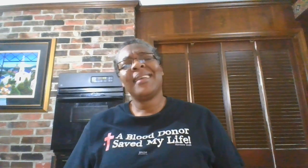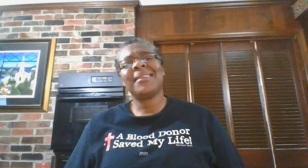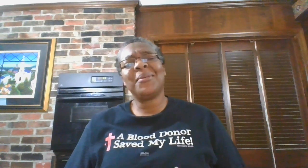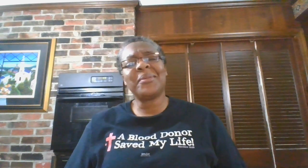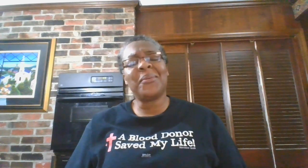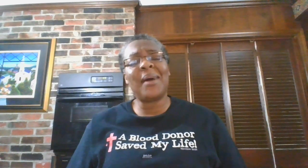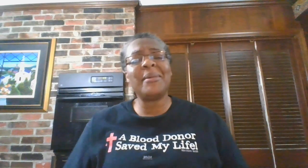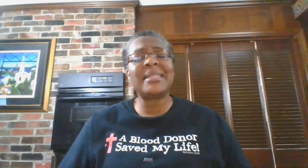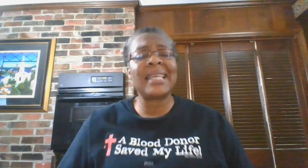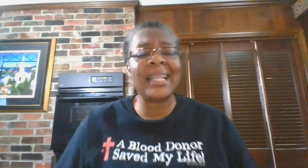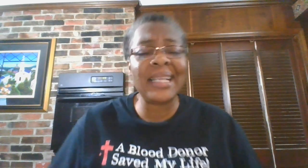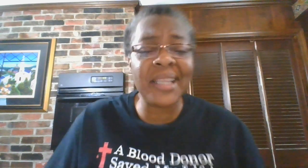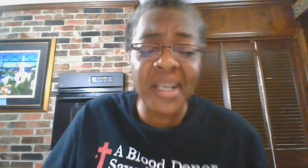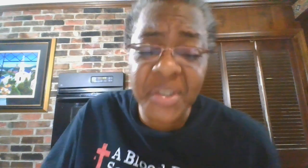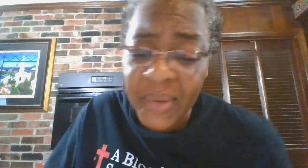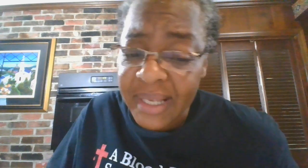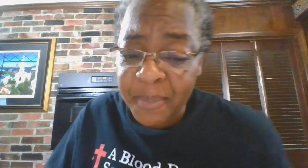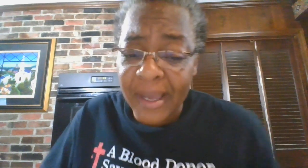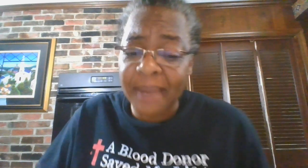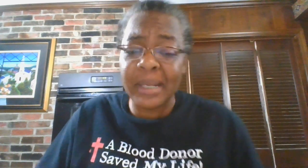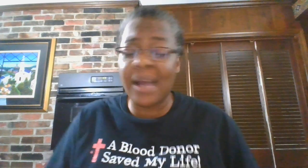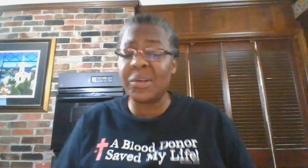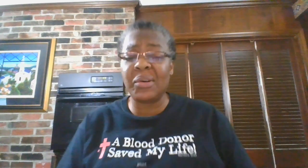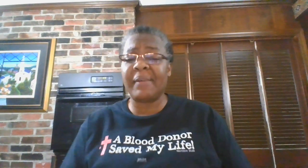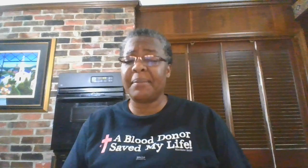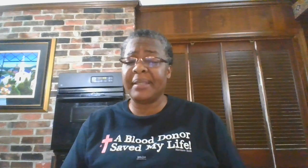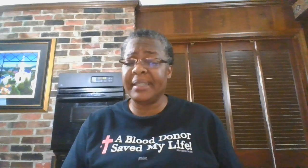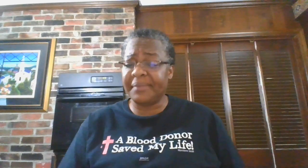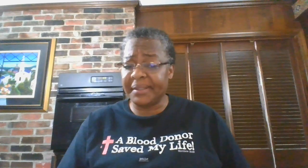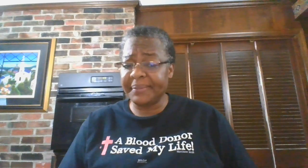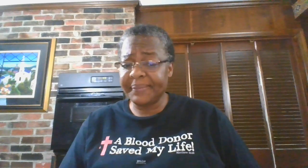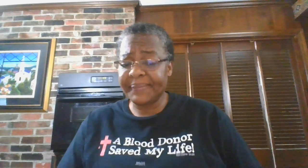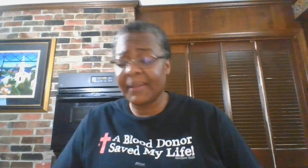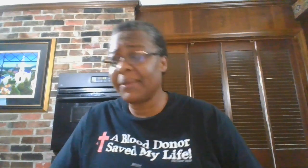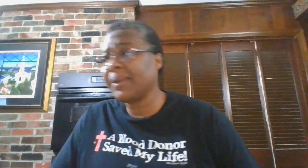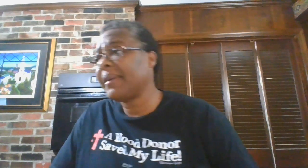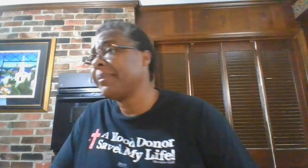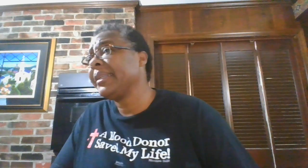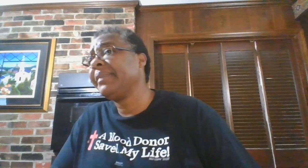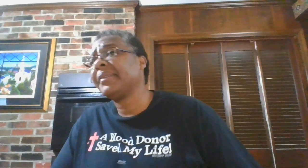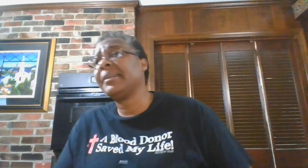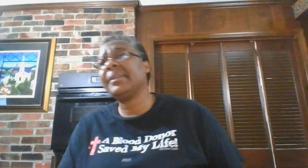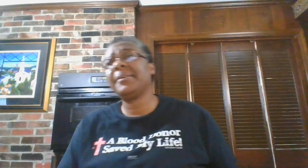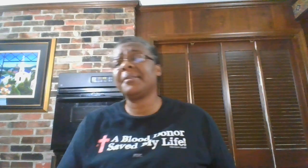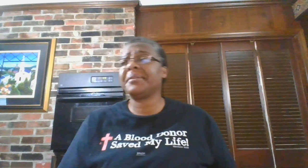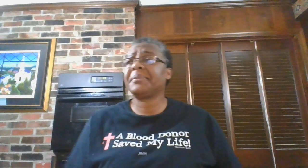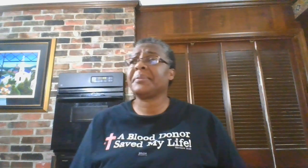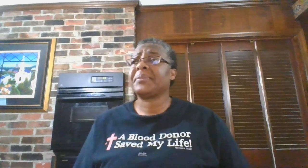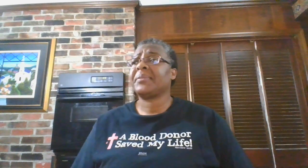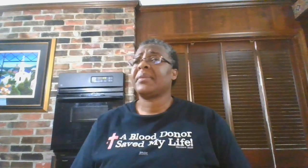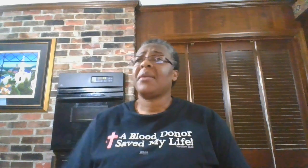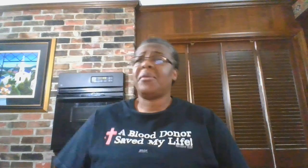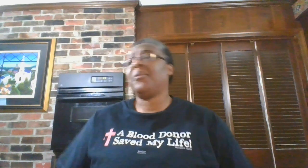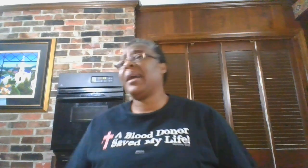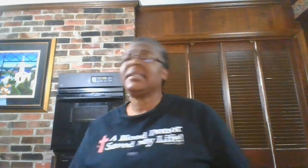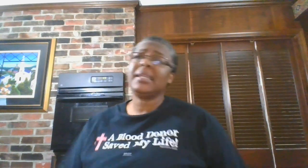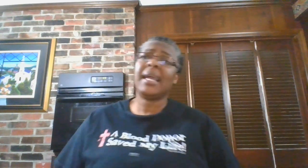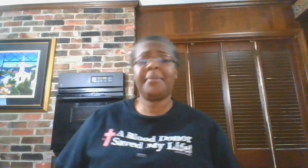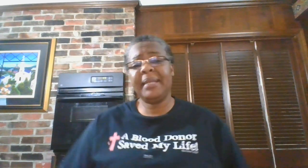The woman said that nothing transpired, but I don't know if I believe her. I don't know if I believe her. Why she got to be